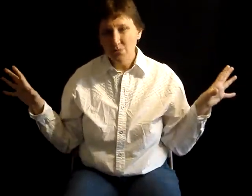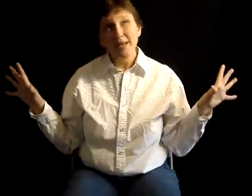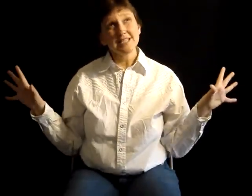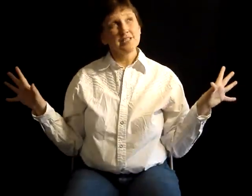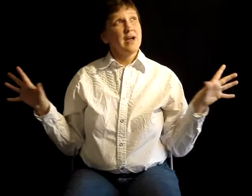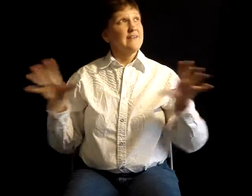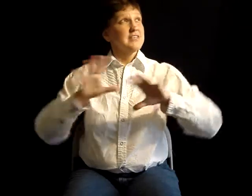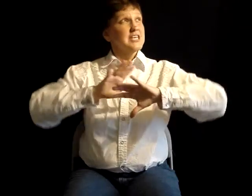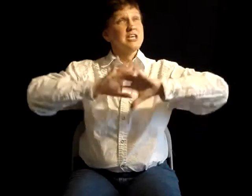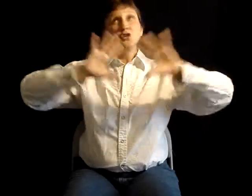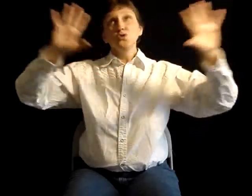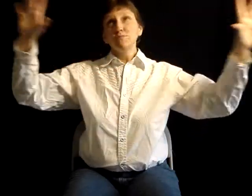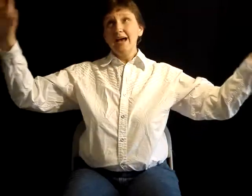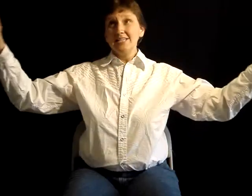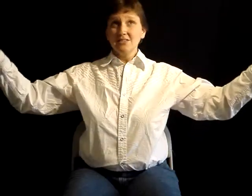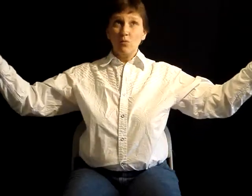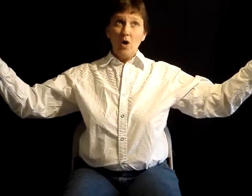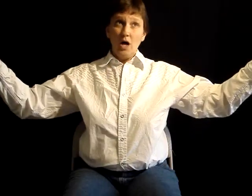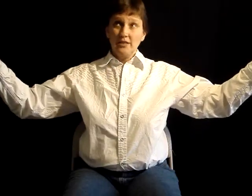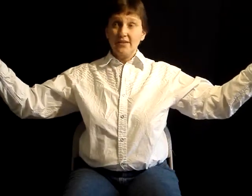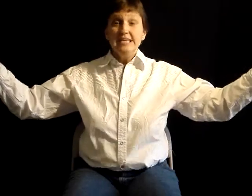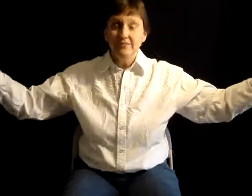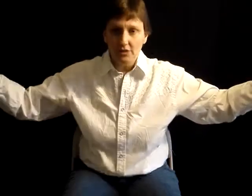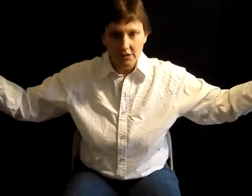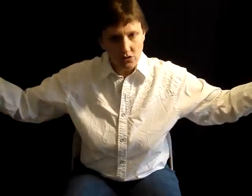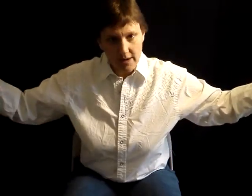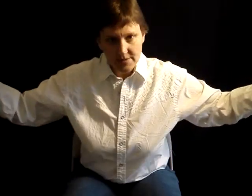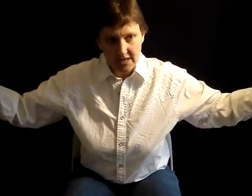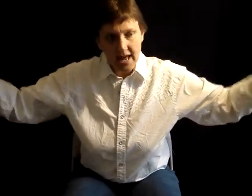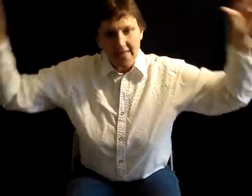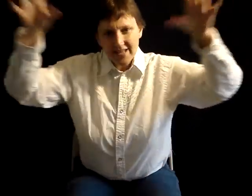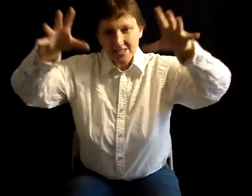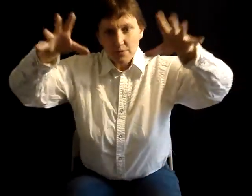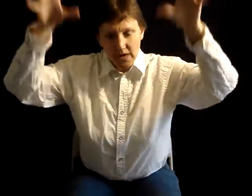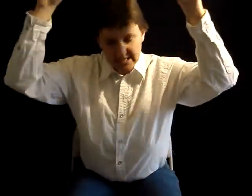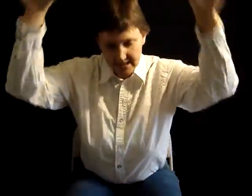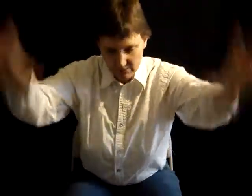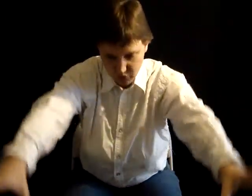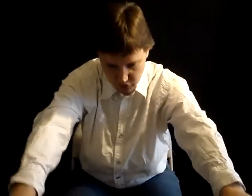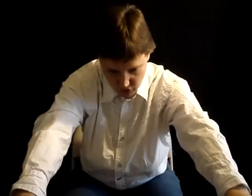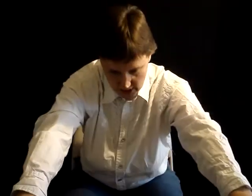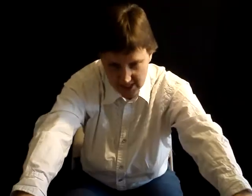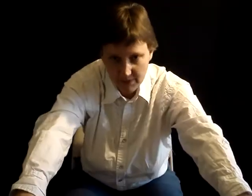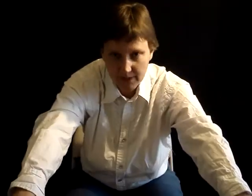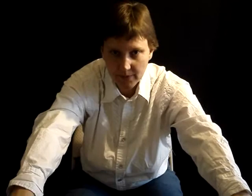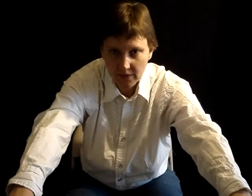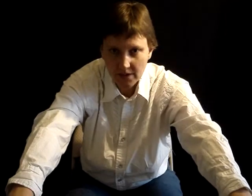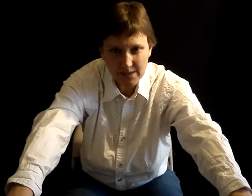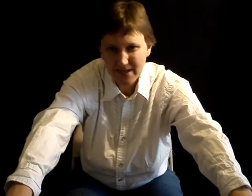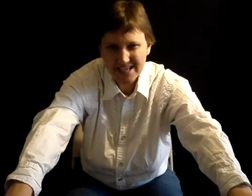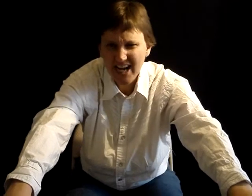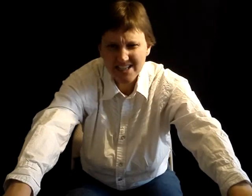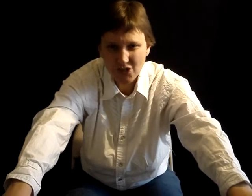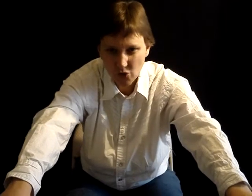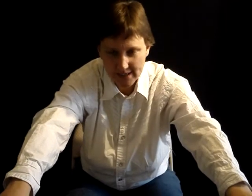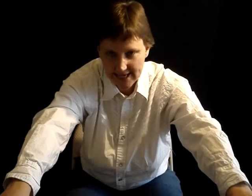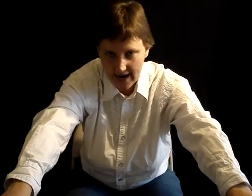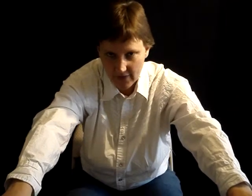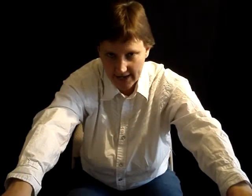so basically you have this huge massive wall of evil and corruption that's oppressing tons of people. I'm getting tons of stories now, right?